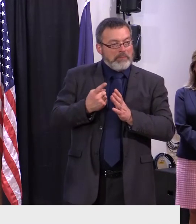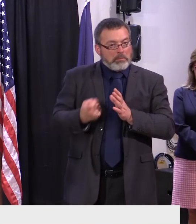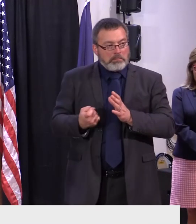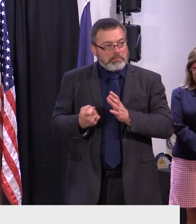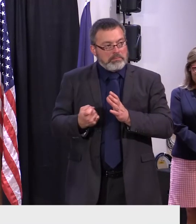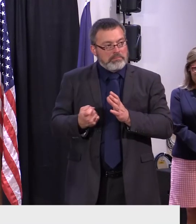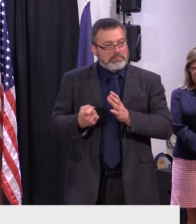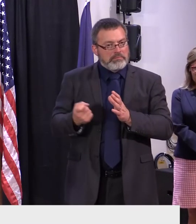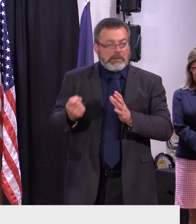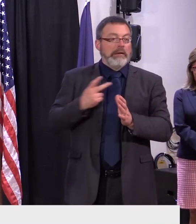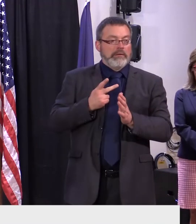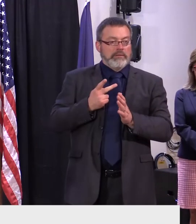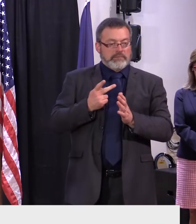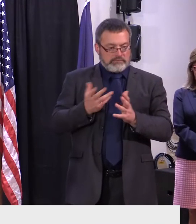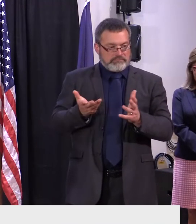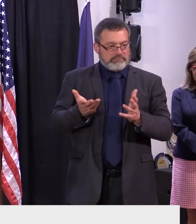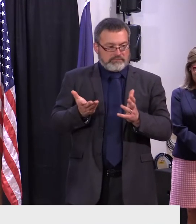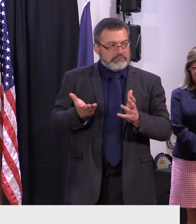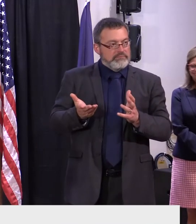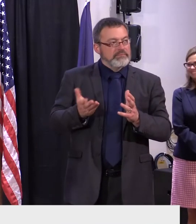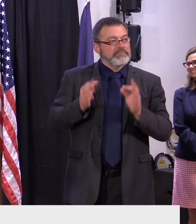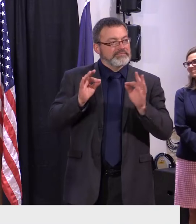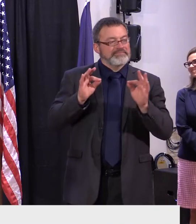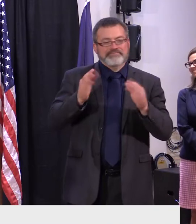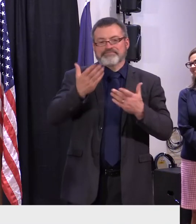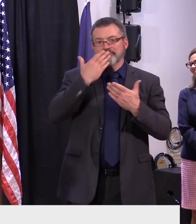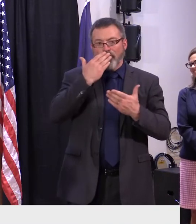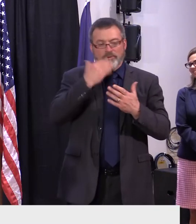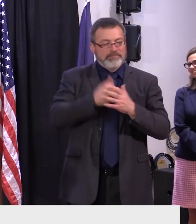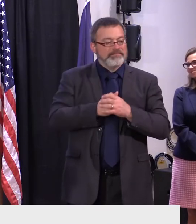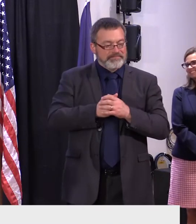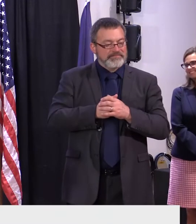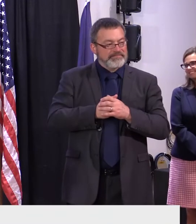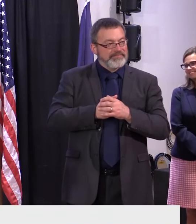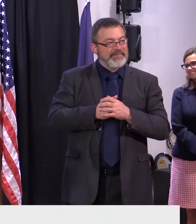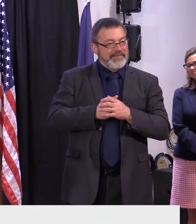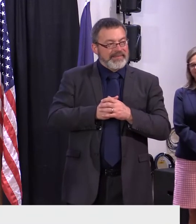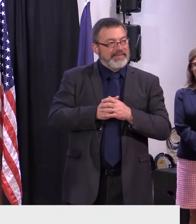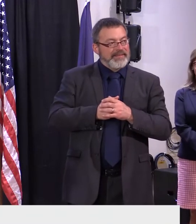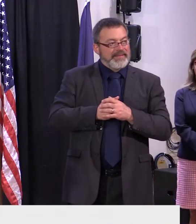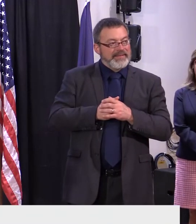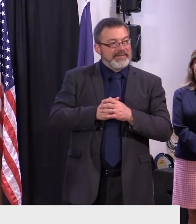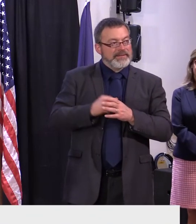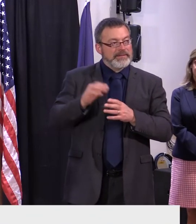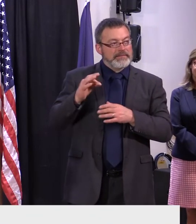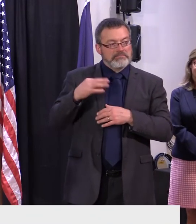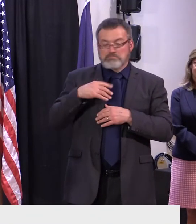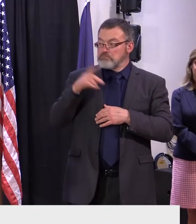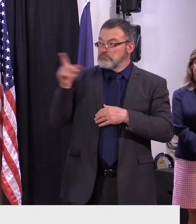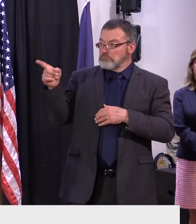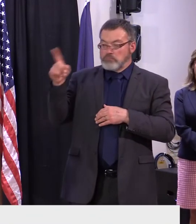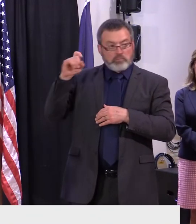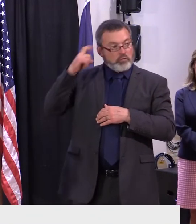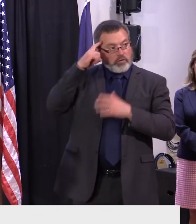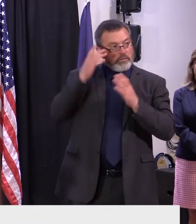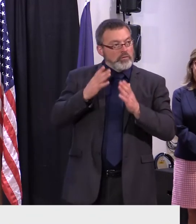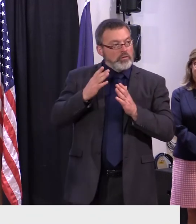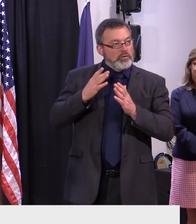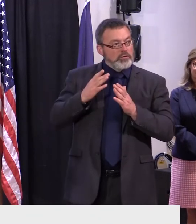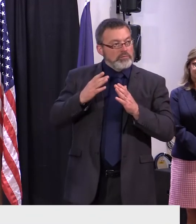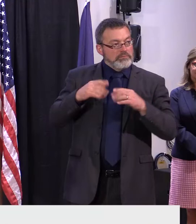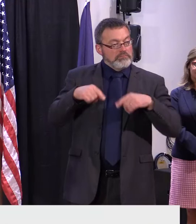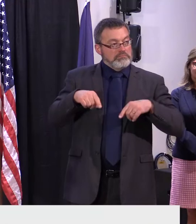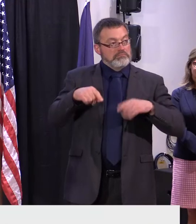okay okay thank you very much uh governor uh by law vermont's committed to